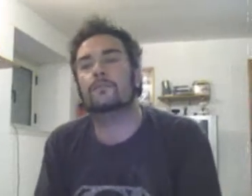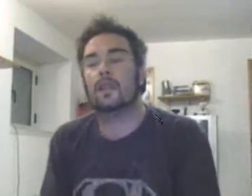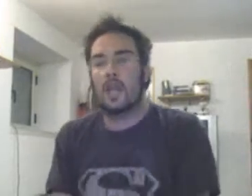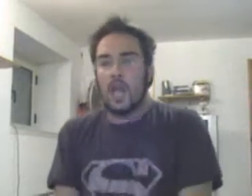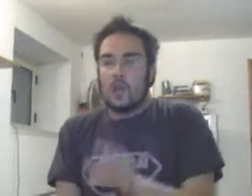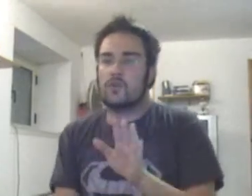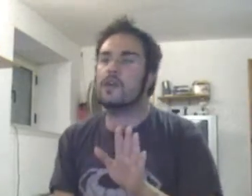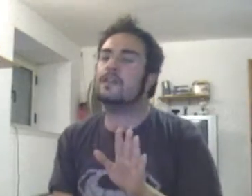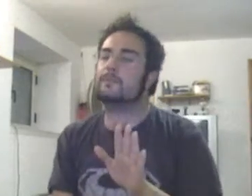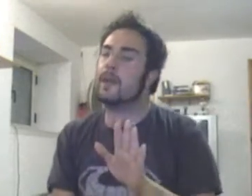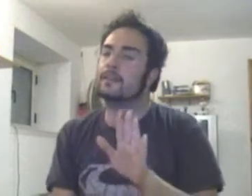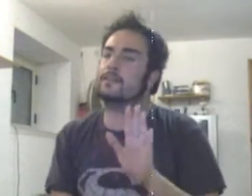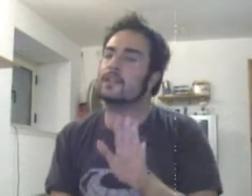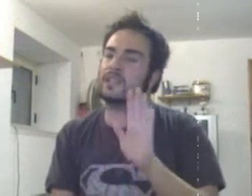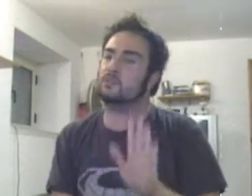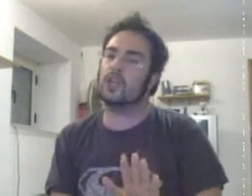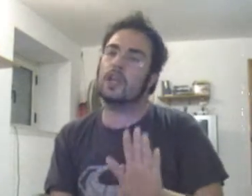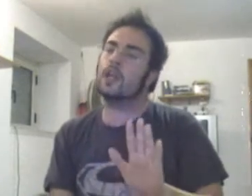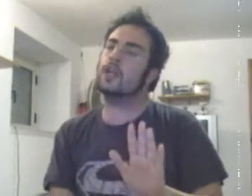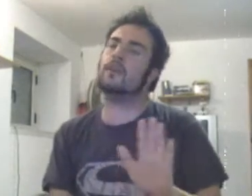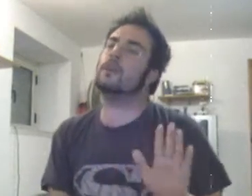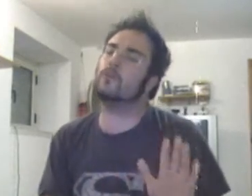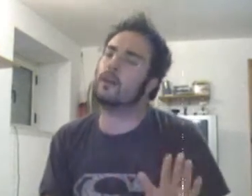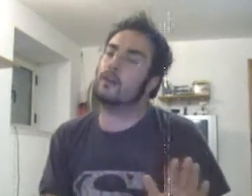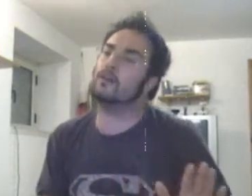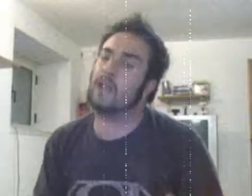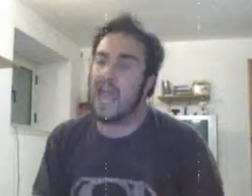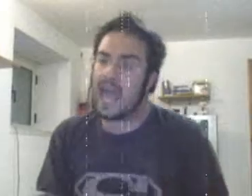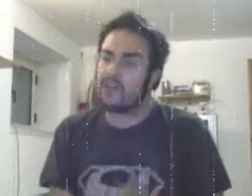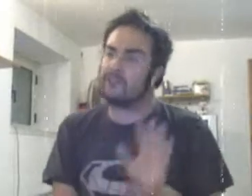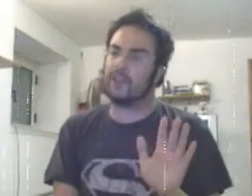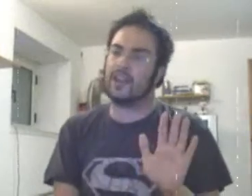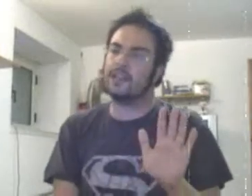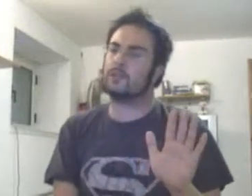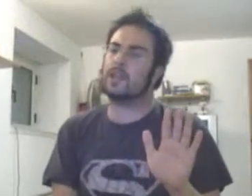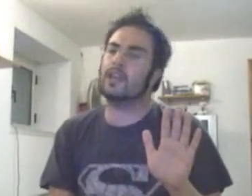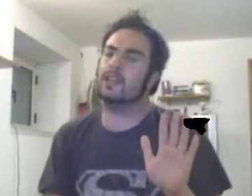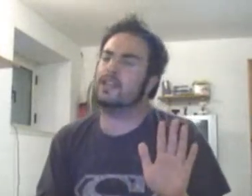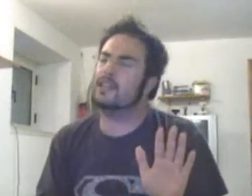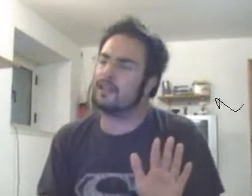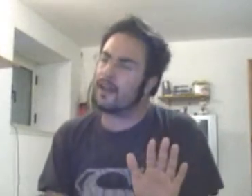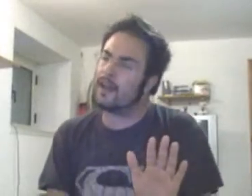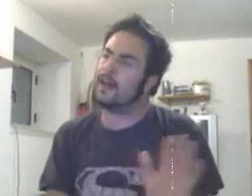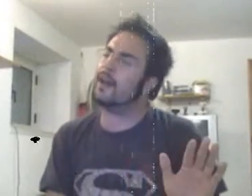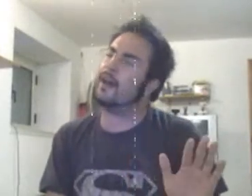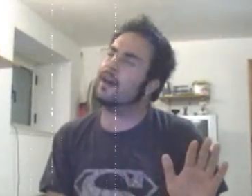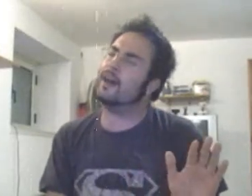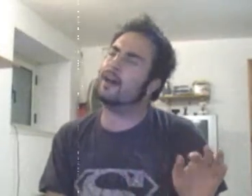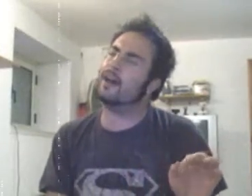Raise back the speed of love And the lost heart And the lost heart